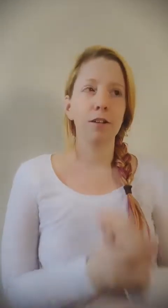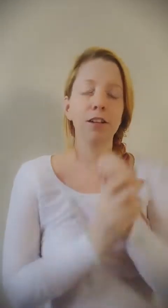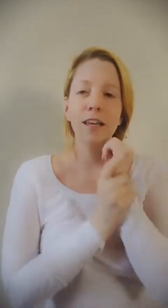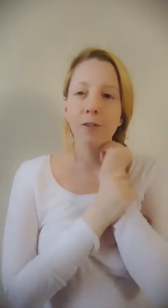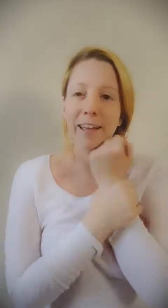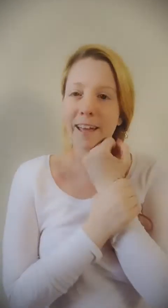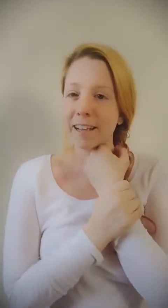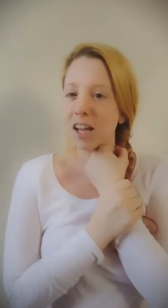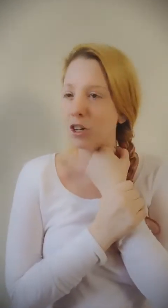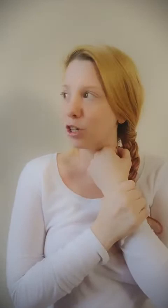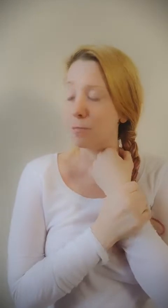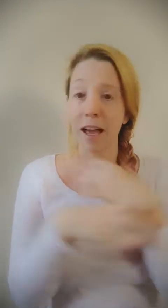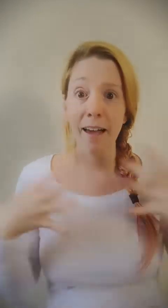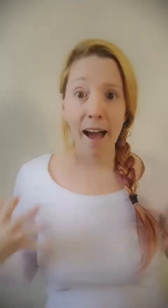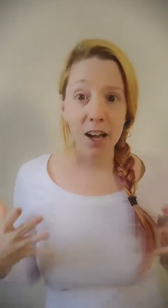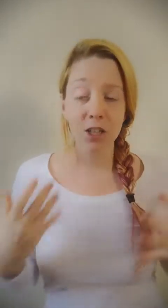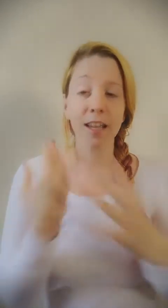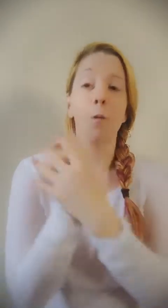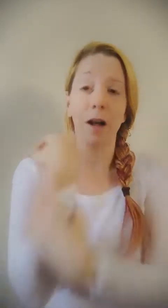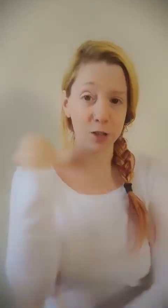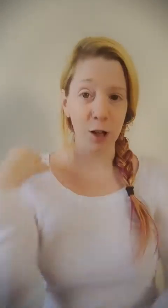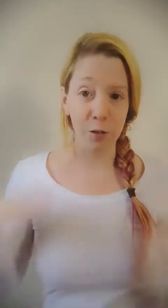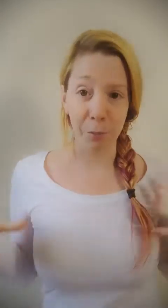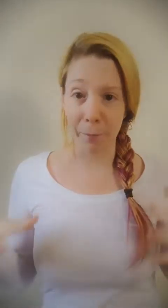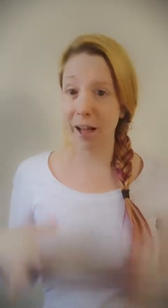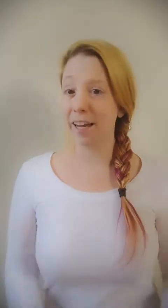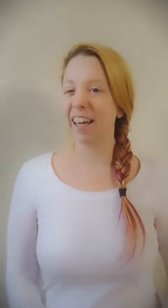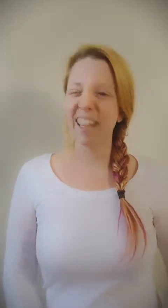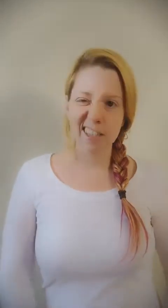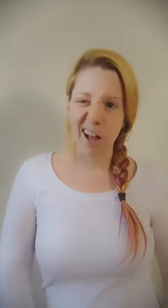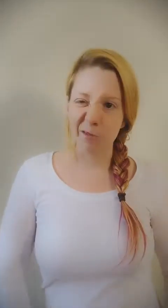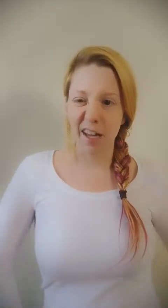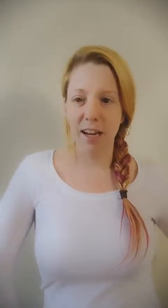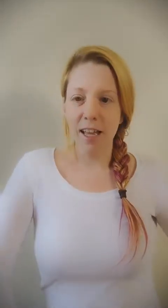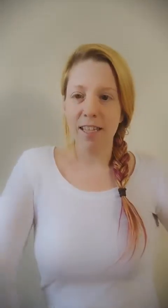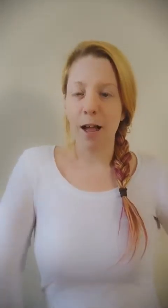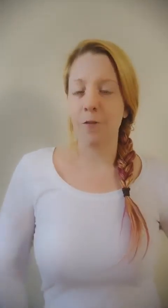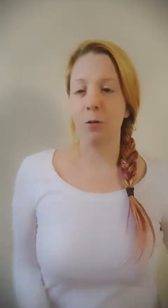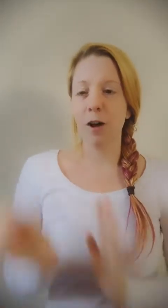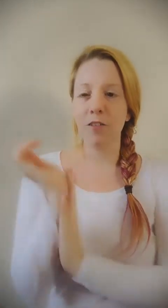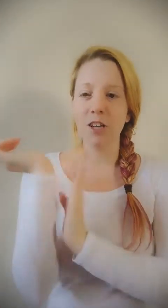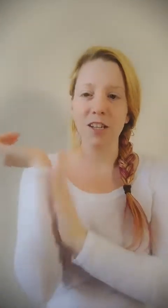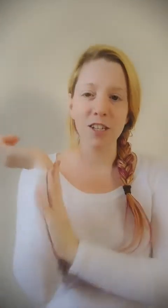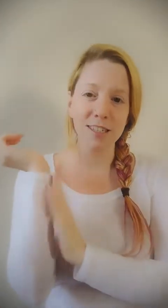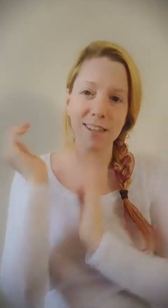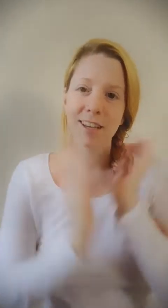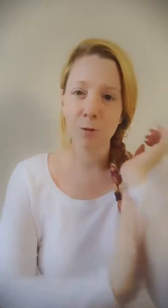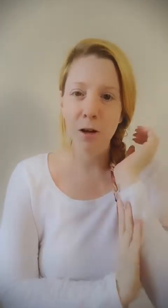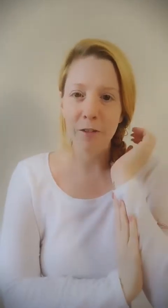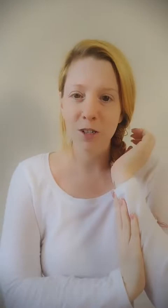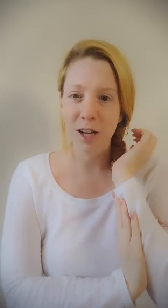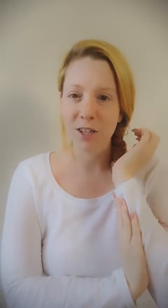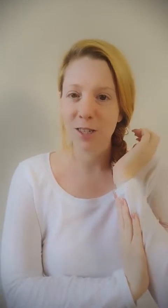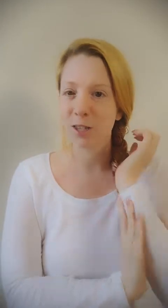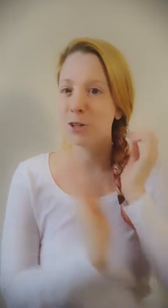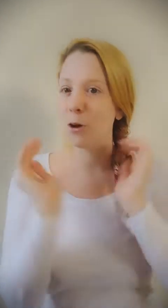if it touches me, I actually get welts all over my body. It's not fun. It's not fun. Whatever touches the snow,